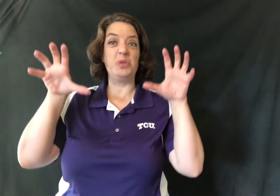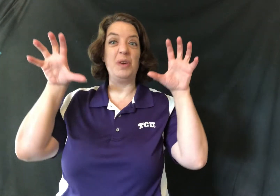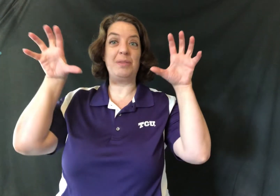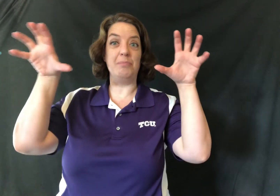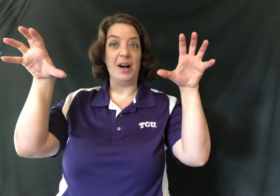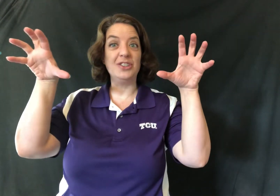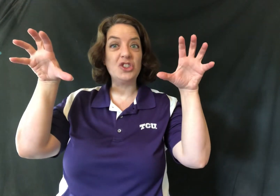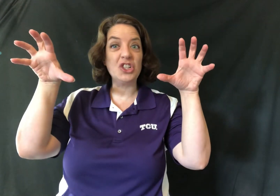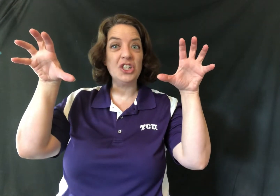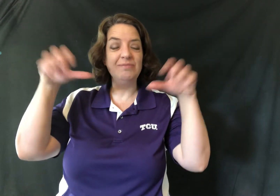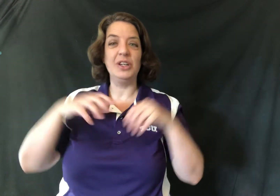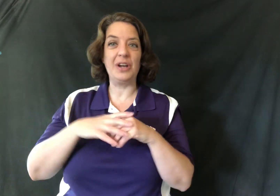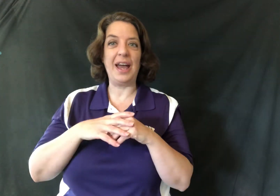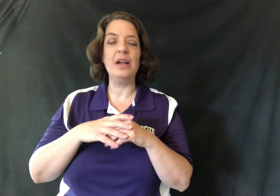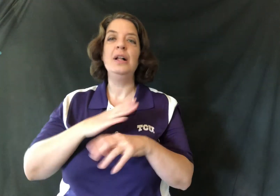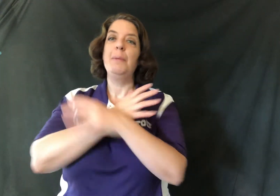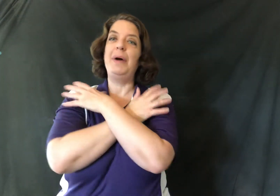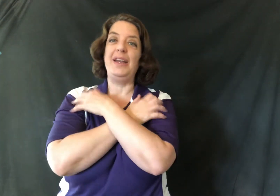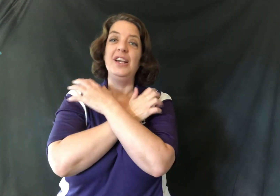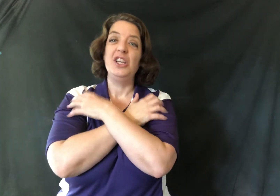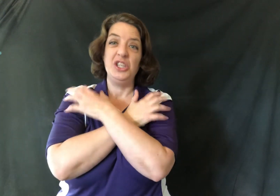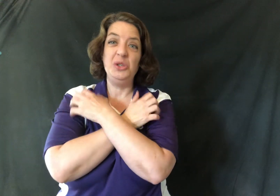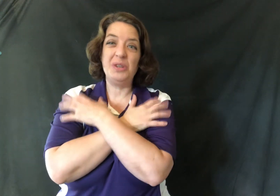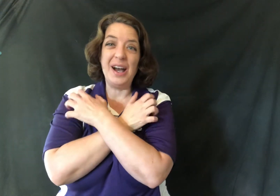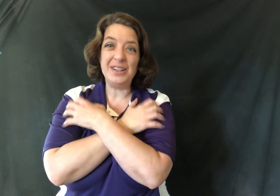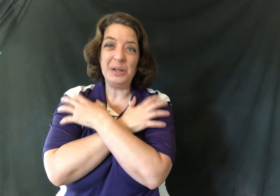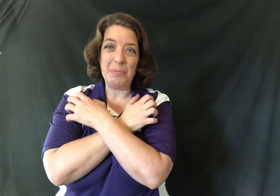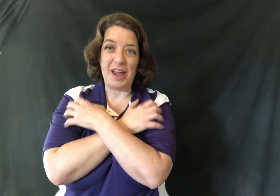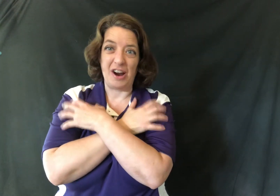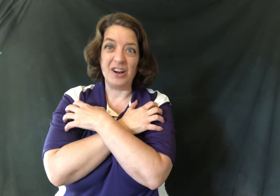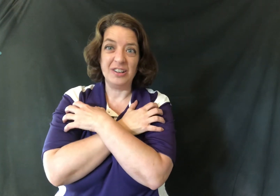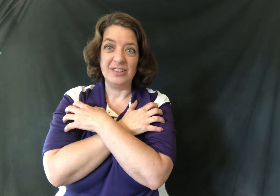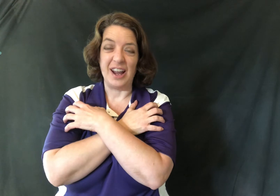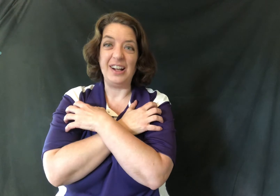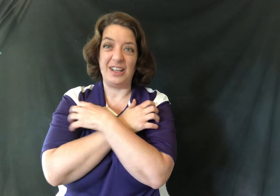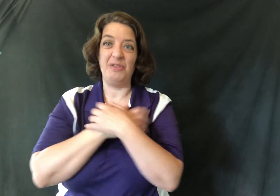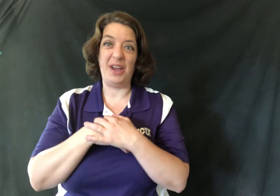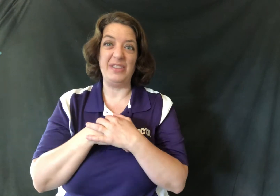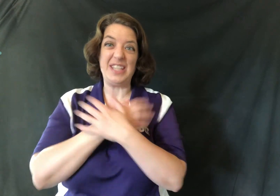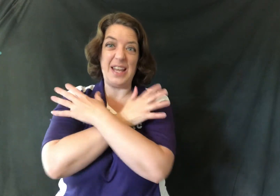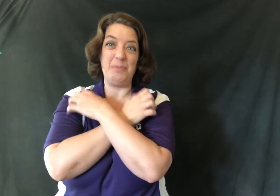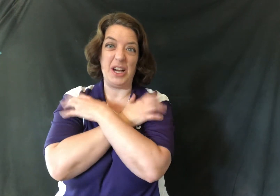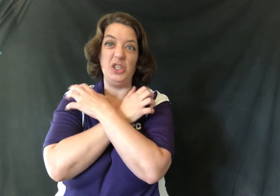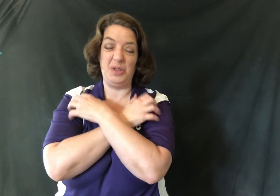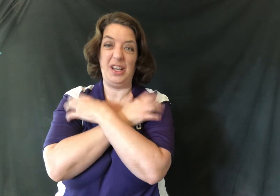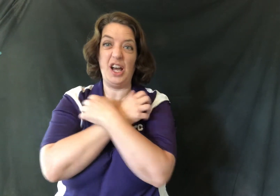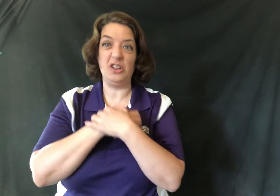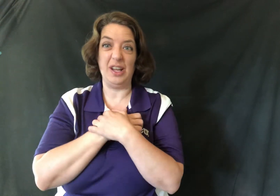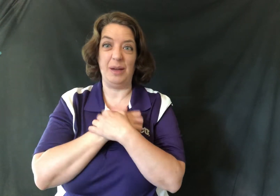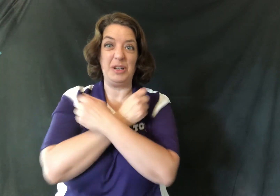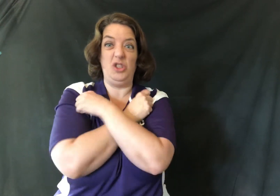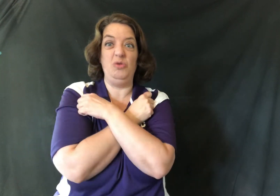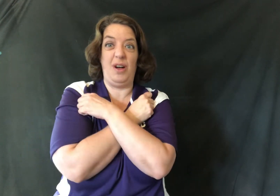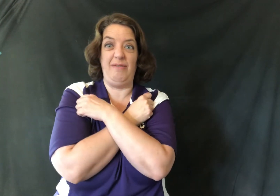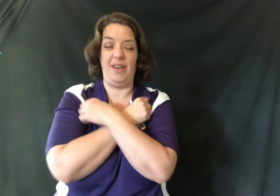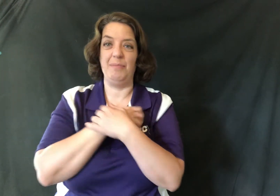with monster okay but you cuddle a bear right like if you have a teddy bear you can cuddle him because you love him